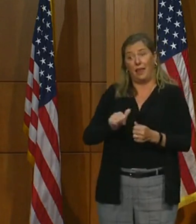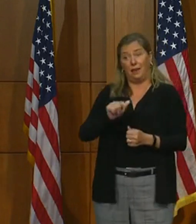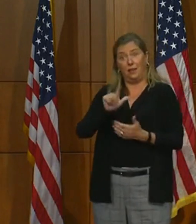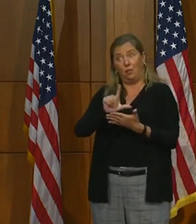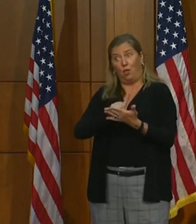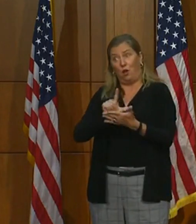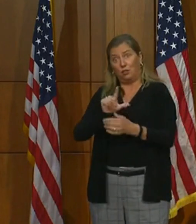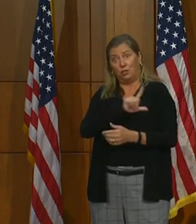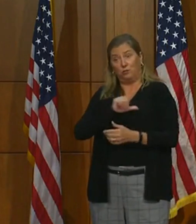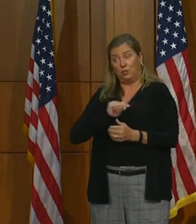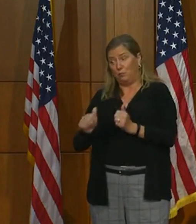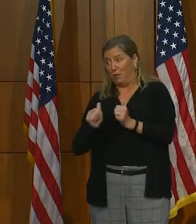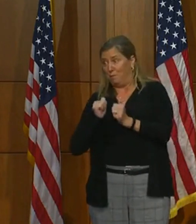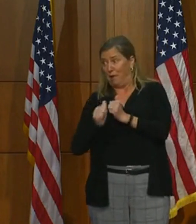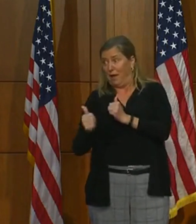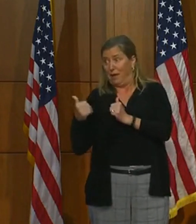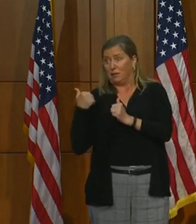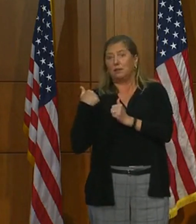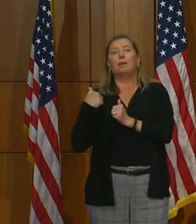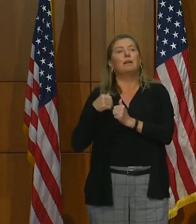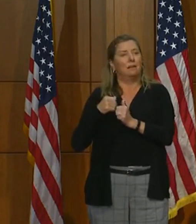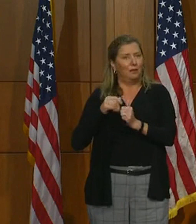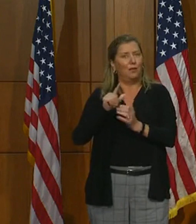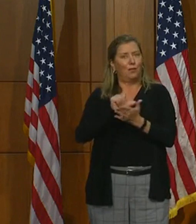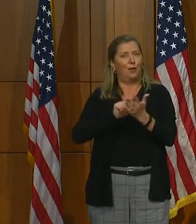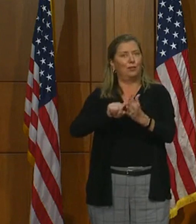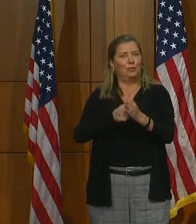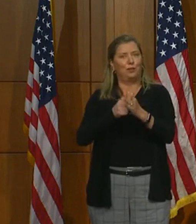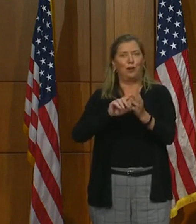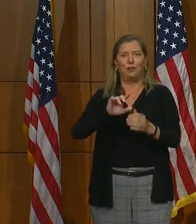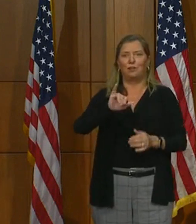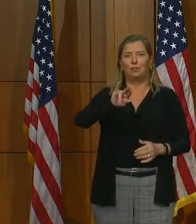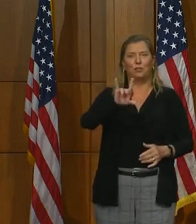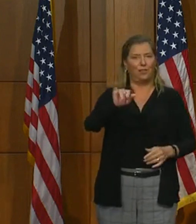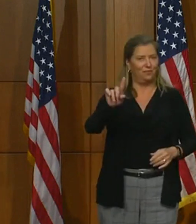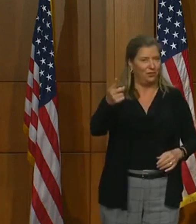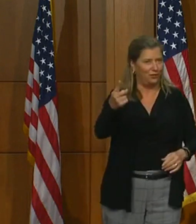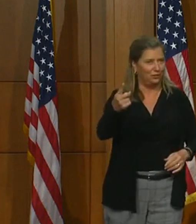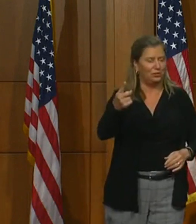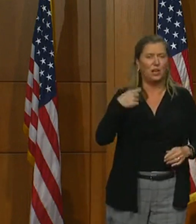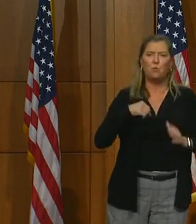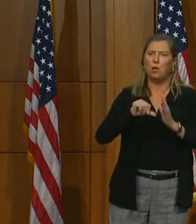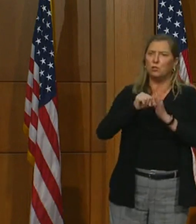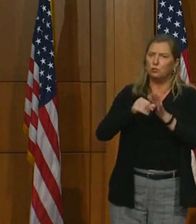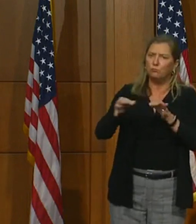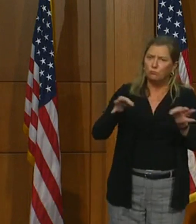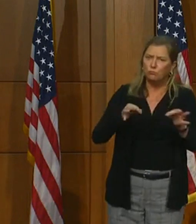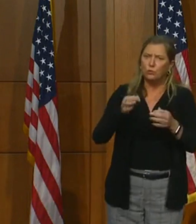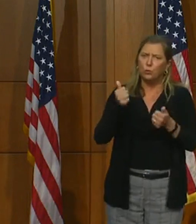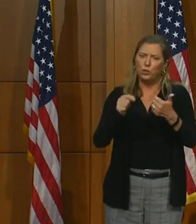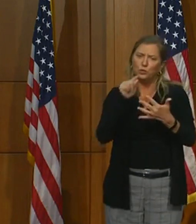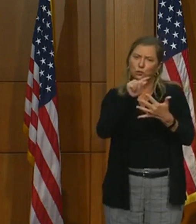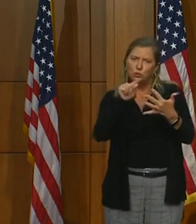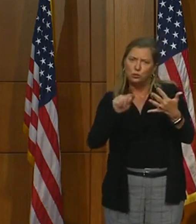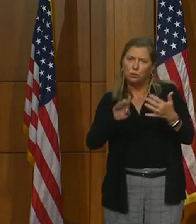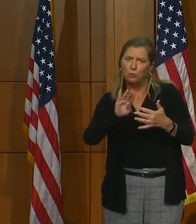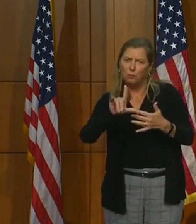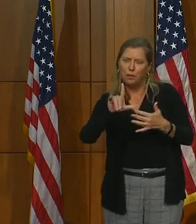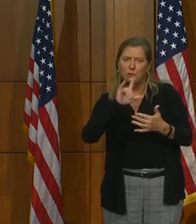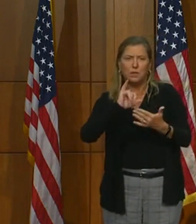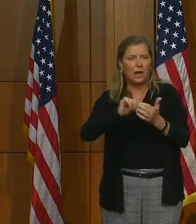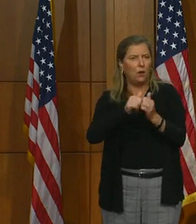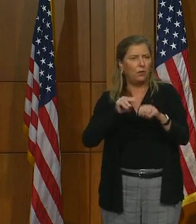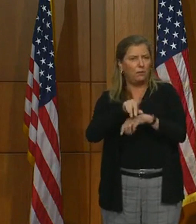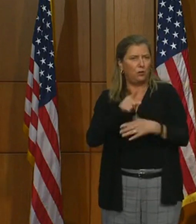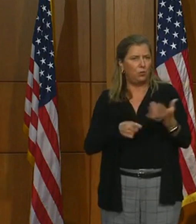Assembly in its regular session takes effect. I want to highlight some of those bills that are especially important to what's going on